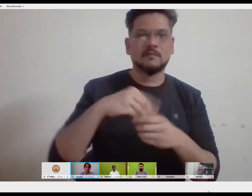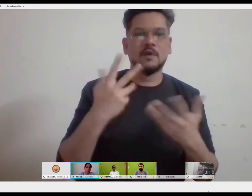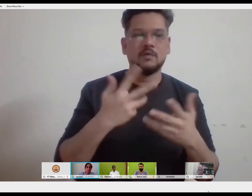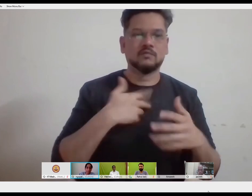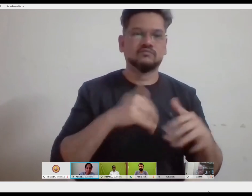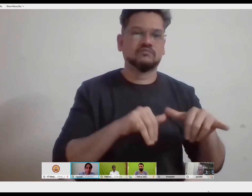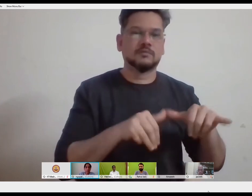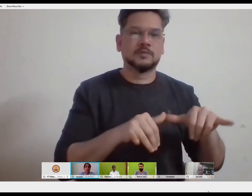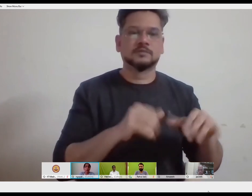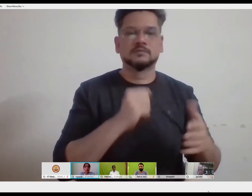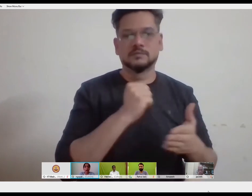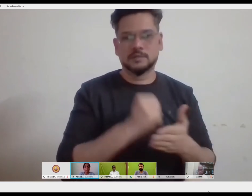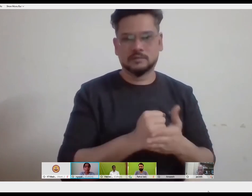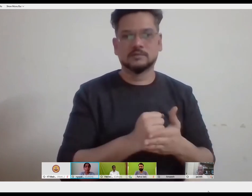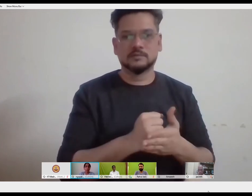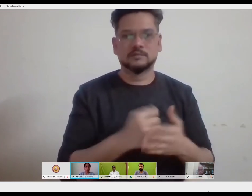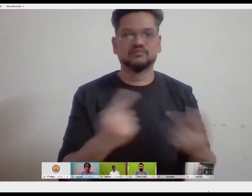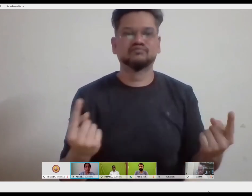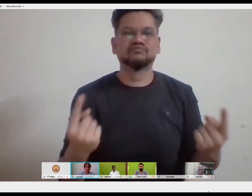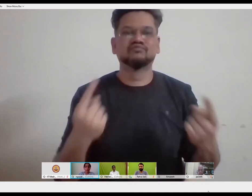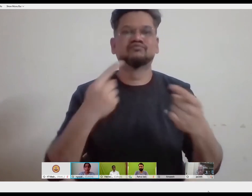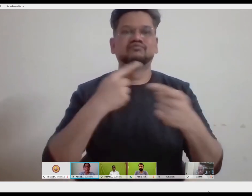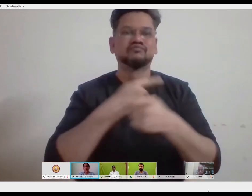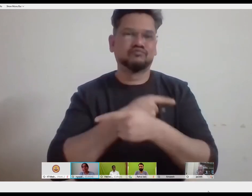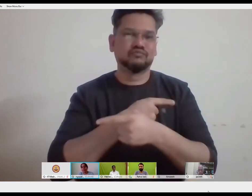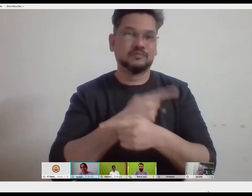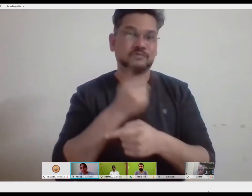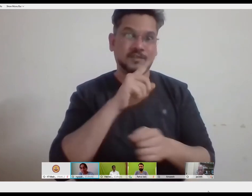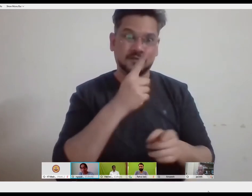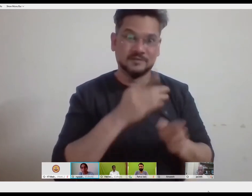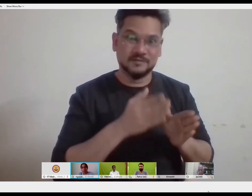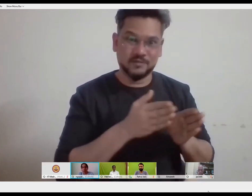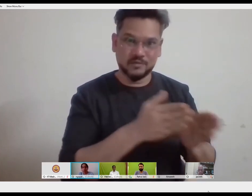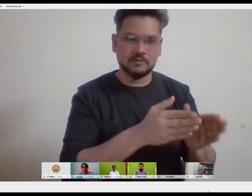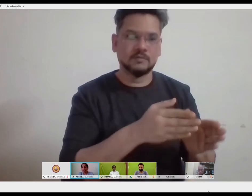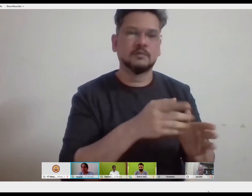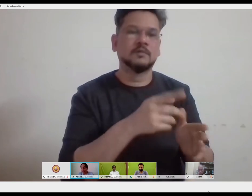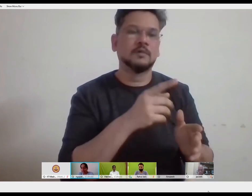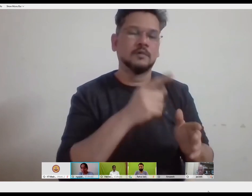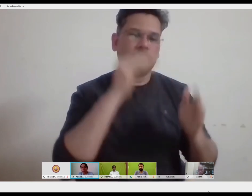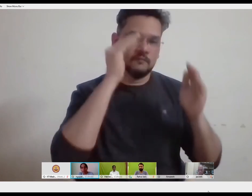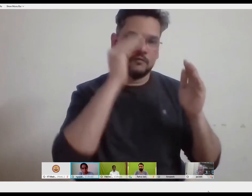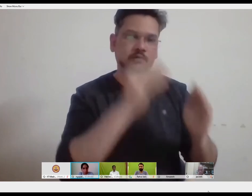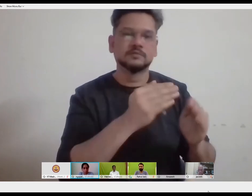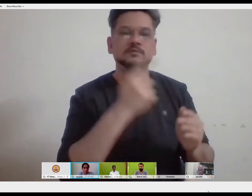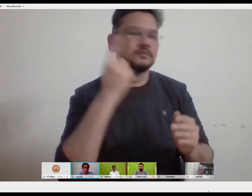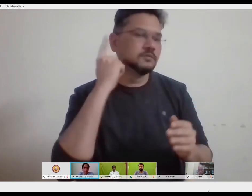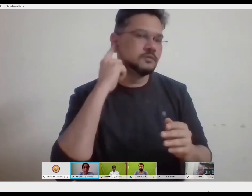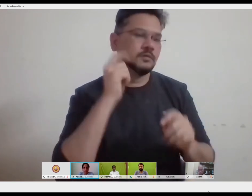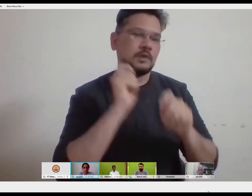the medical with deafness had to be repaired, so that they can be part of the larger